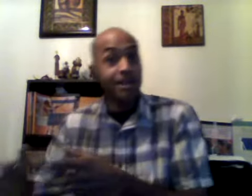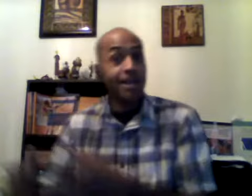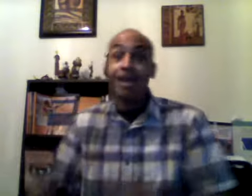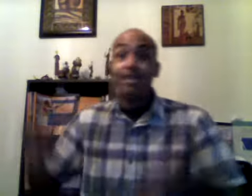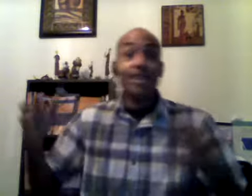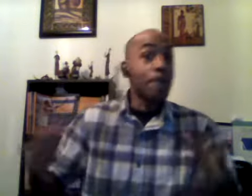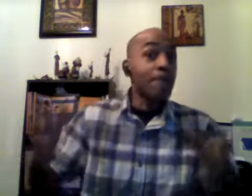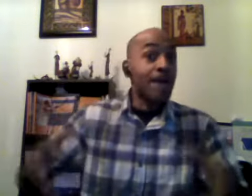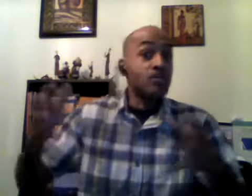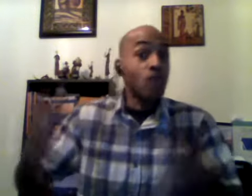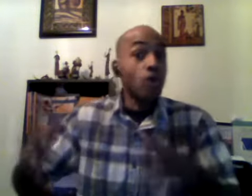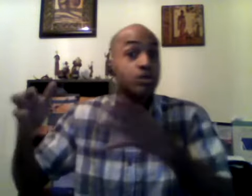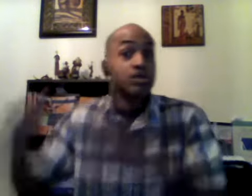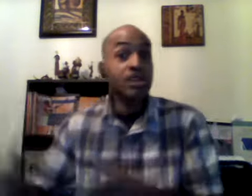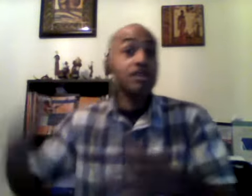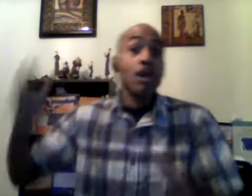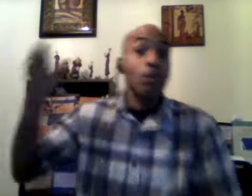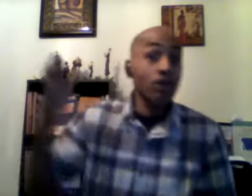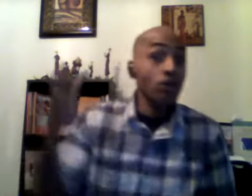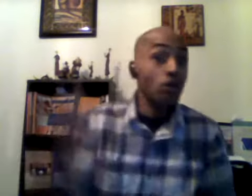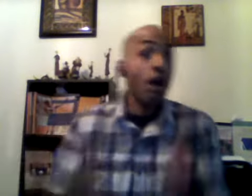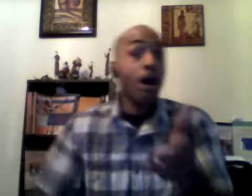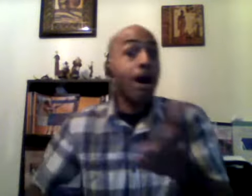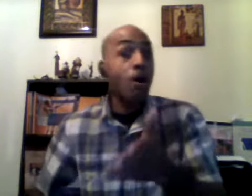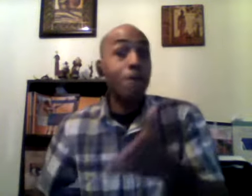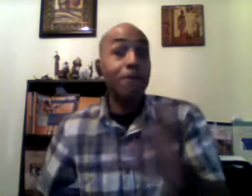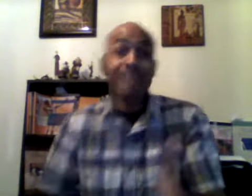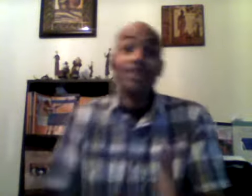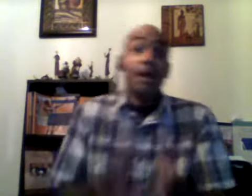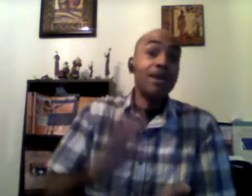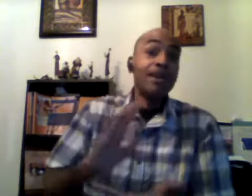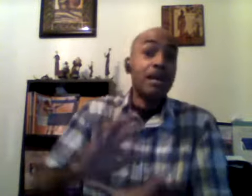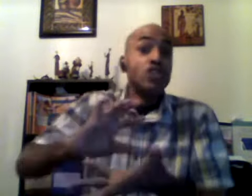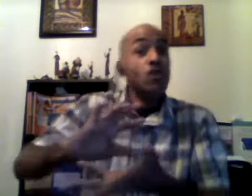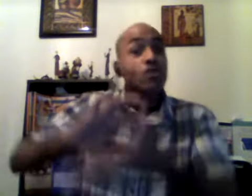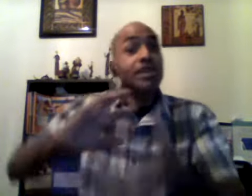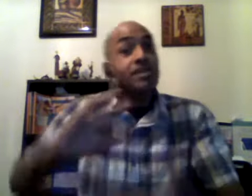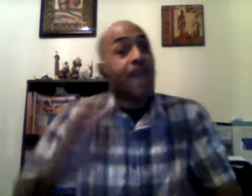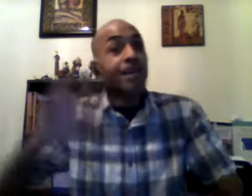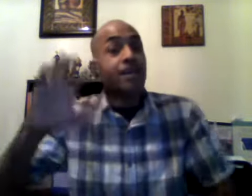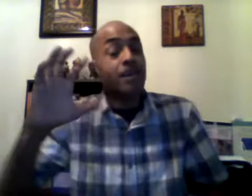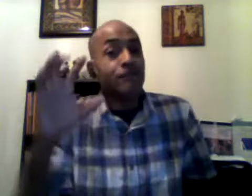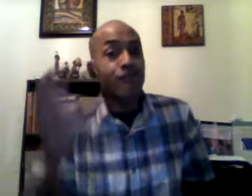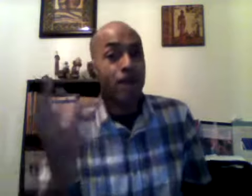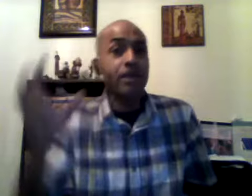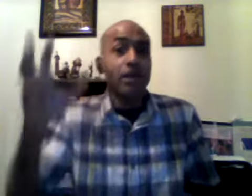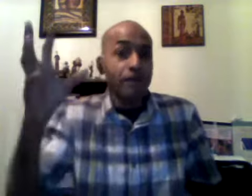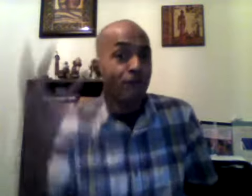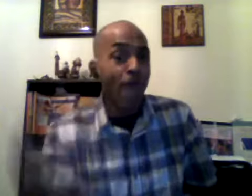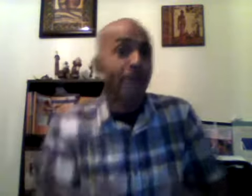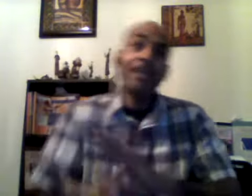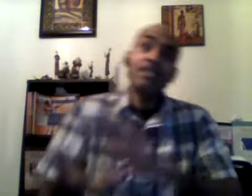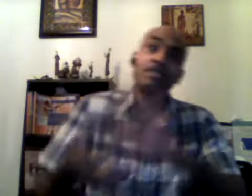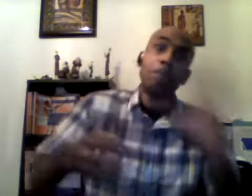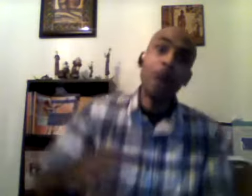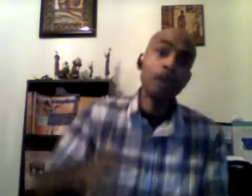that makes no sense when you are obese obese because you cannot convert fat into muscle